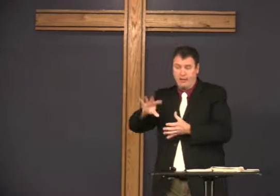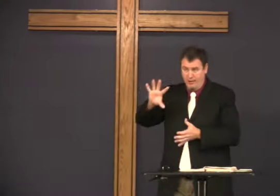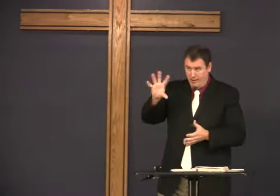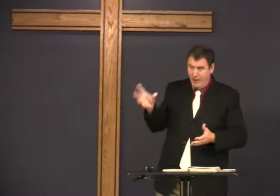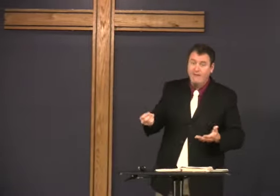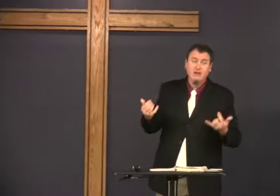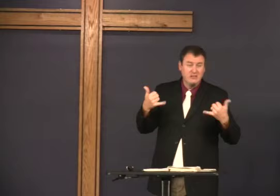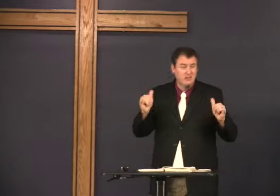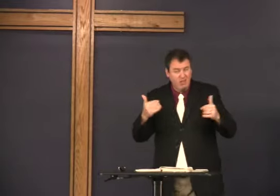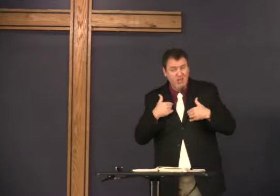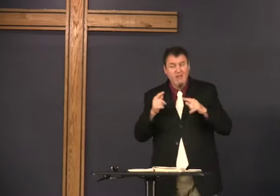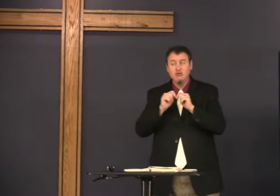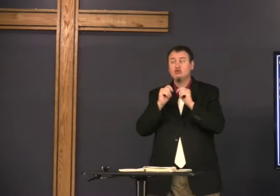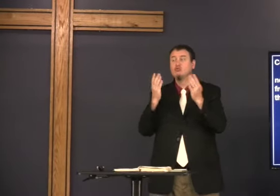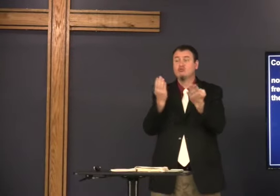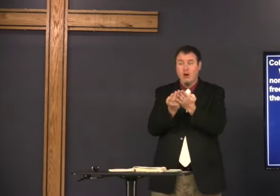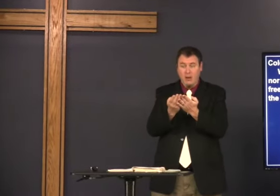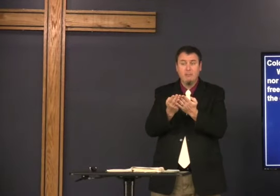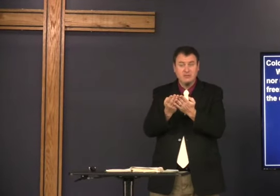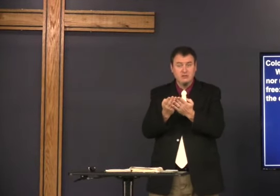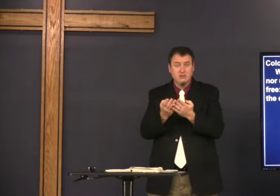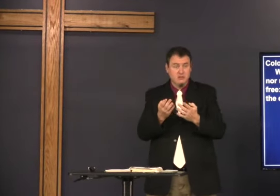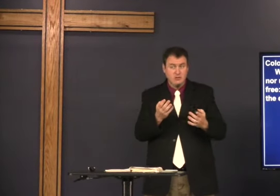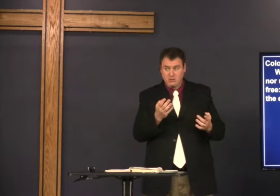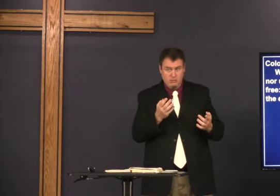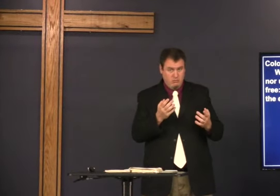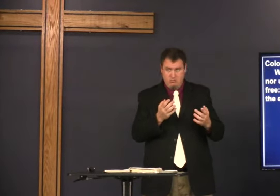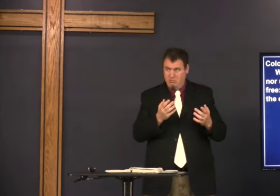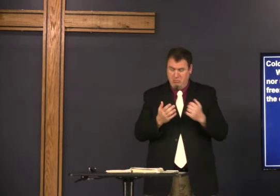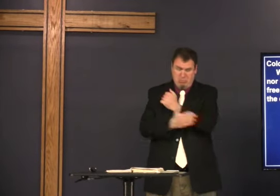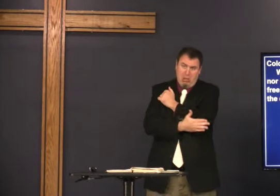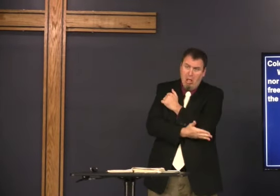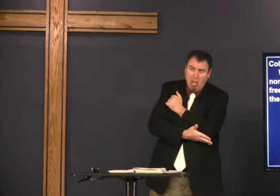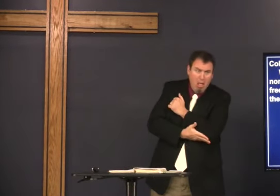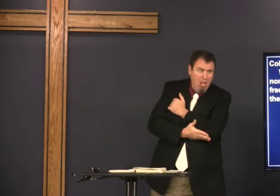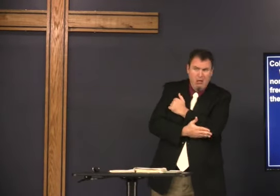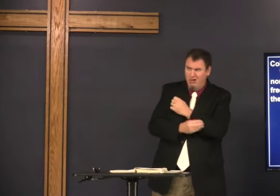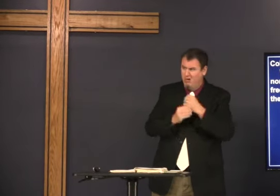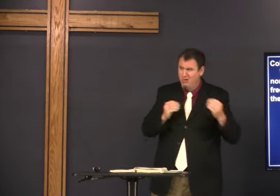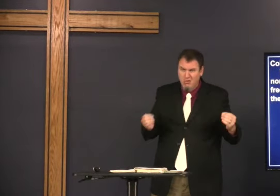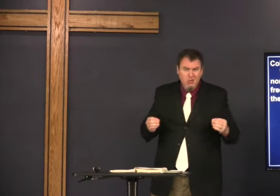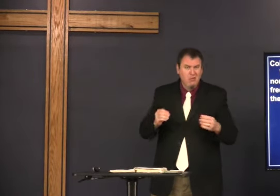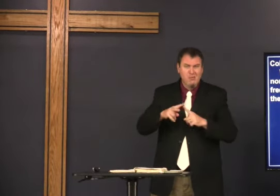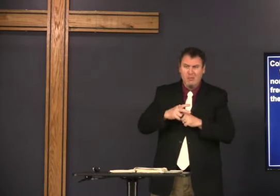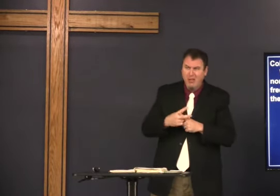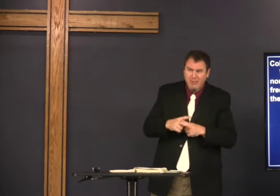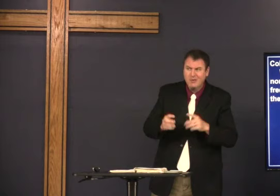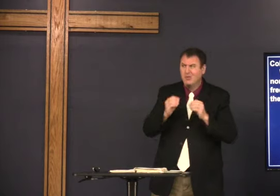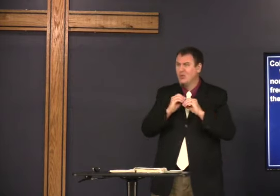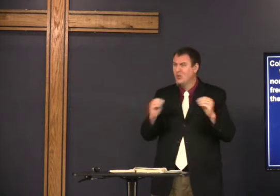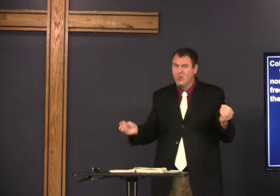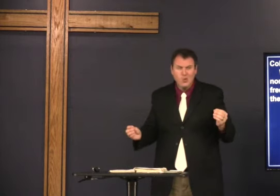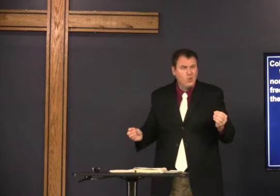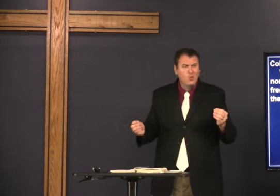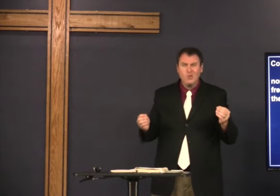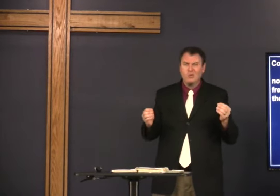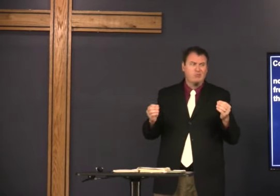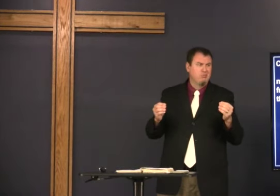South America and Africa, some tribes, but they're very poor. They